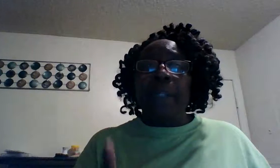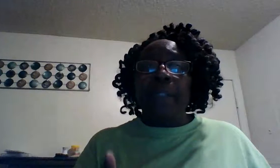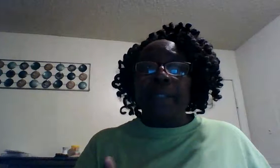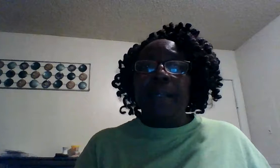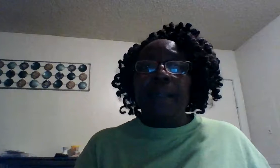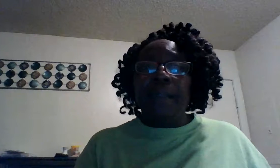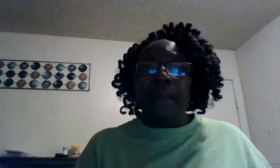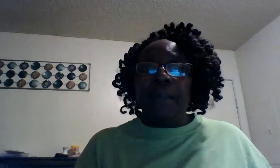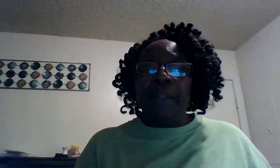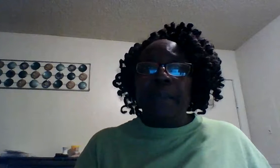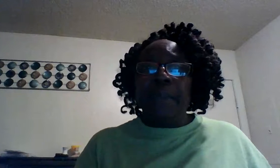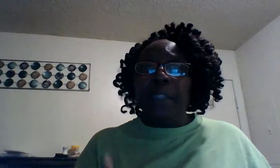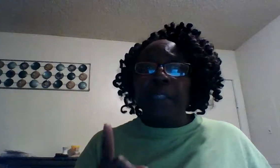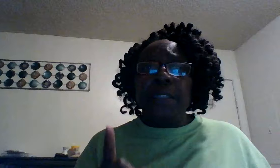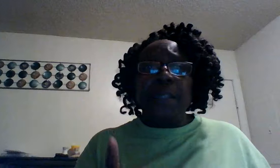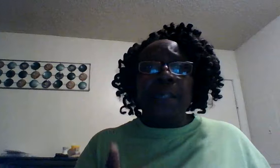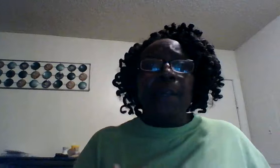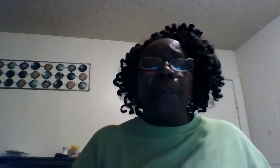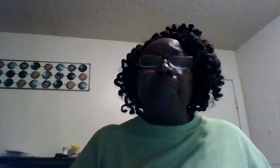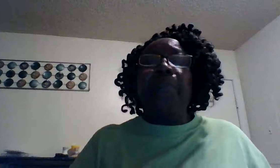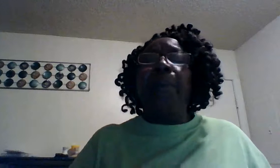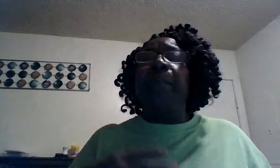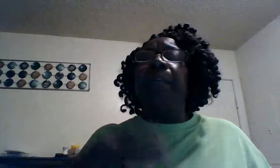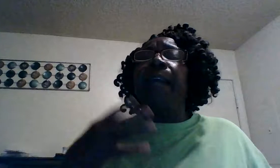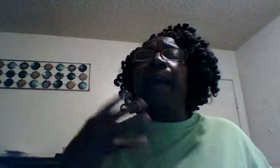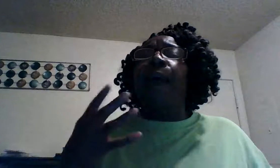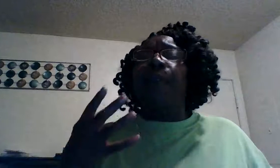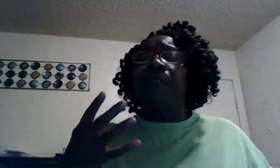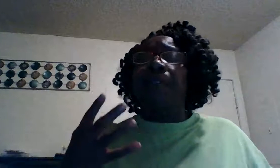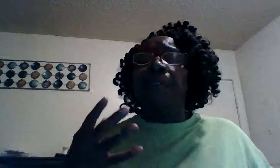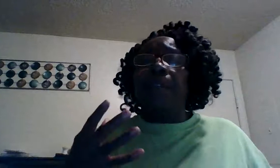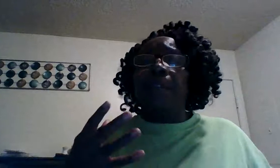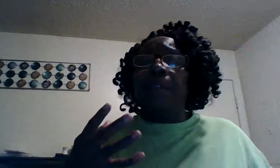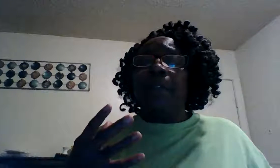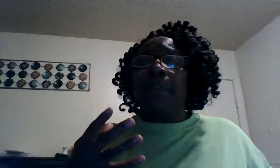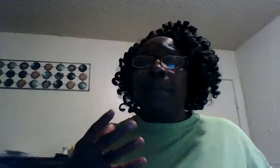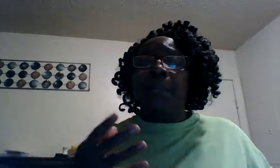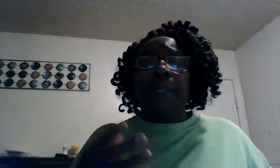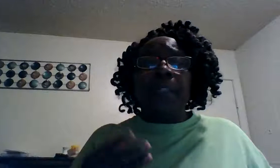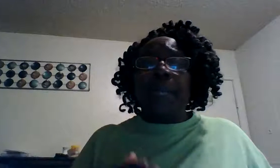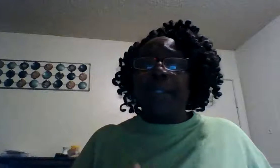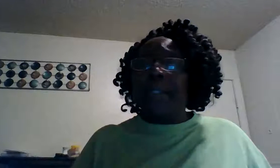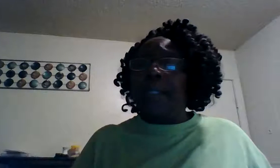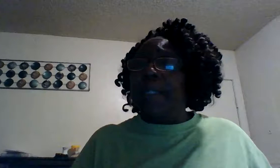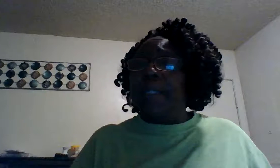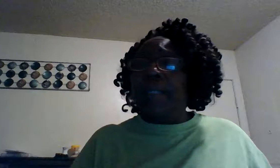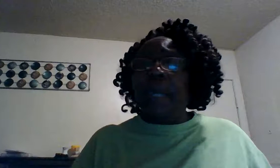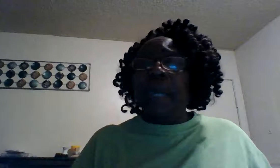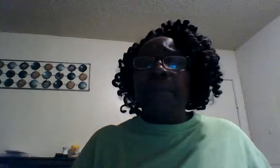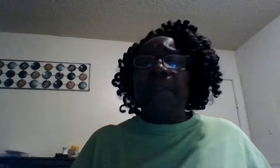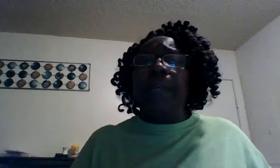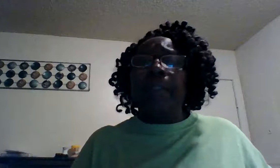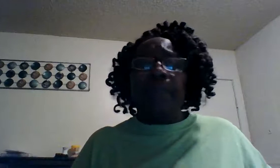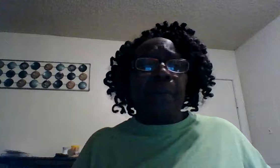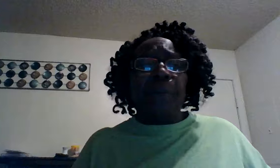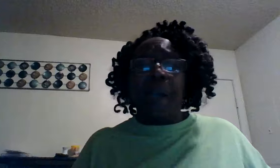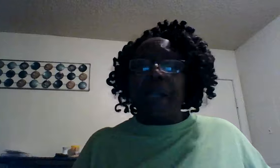his love because his love will bring me out because i sit in the same place with christ